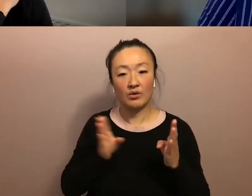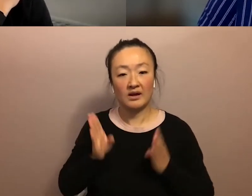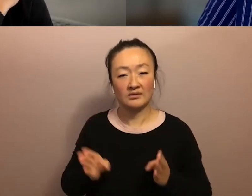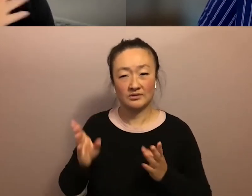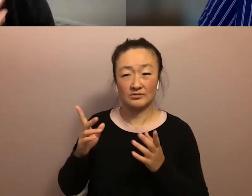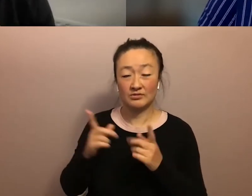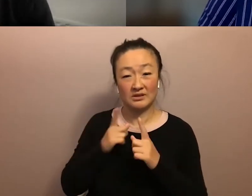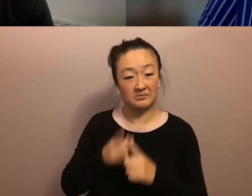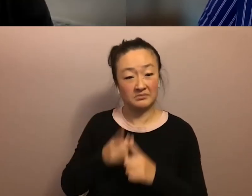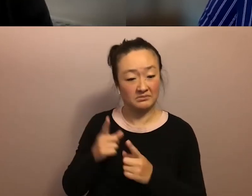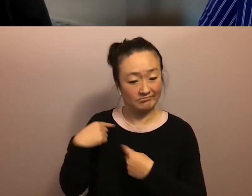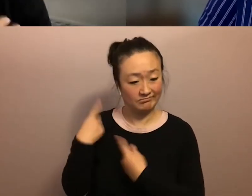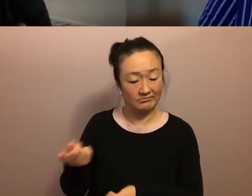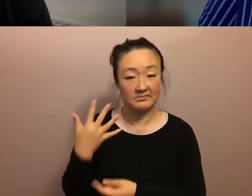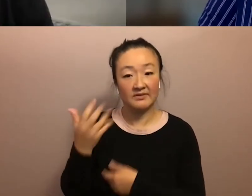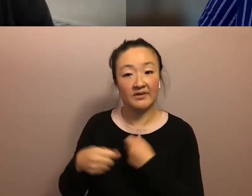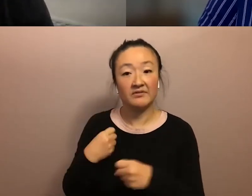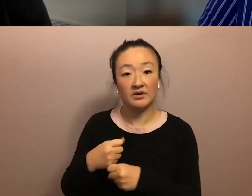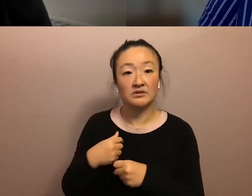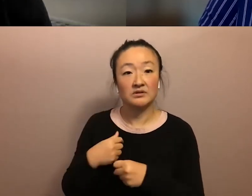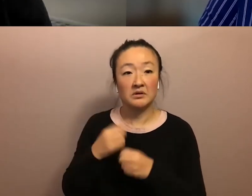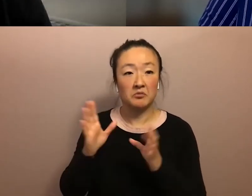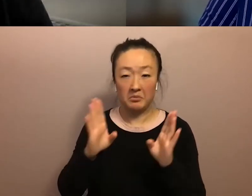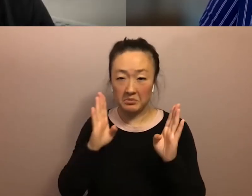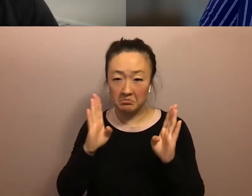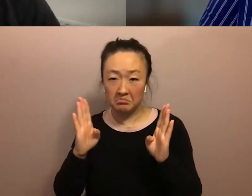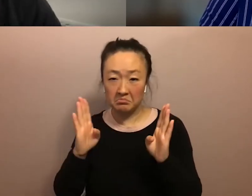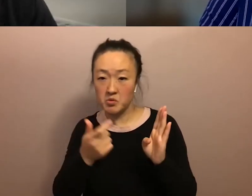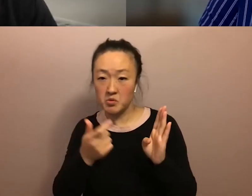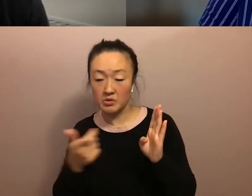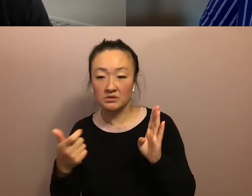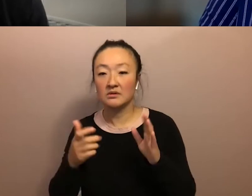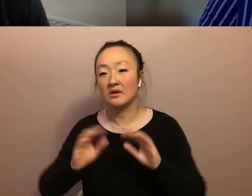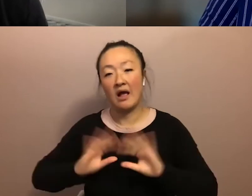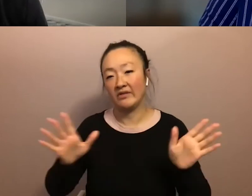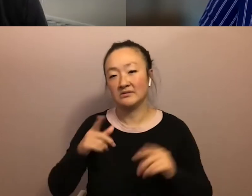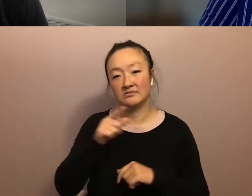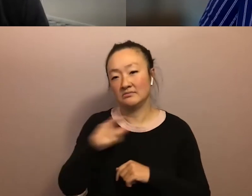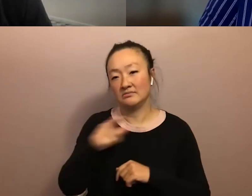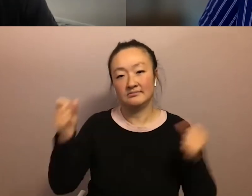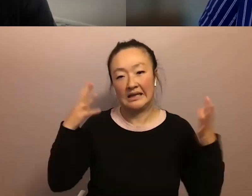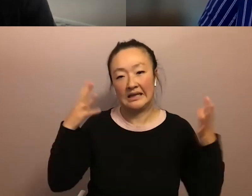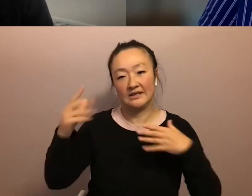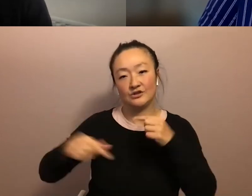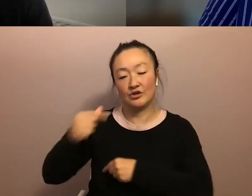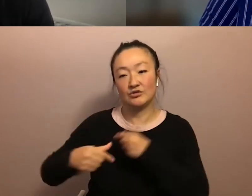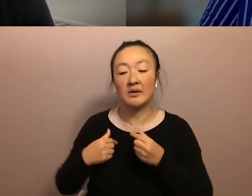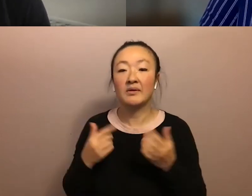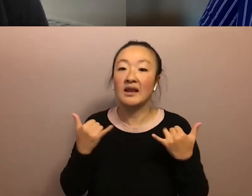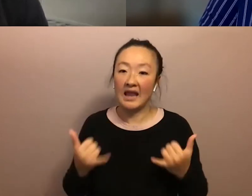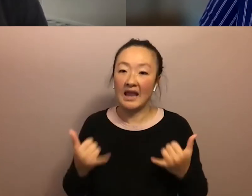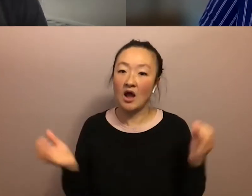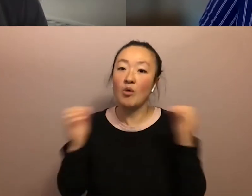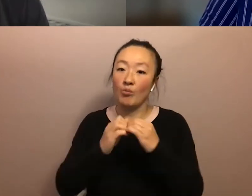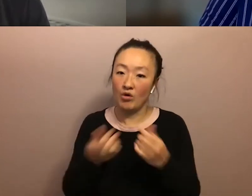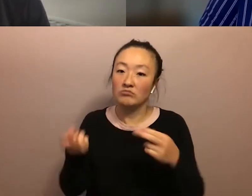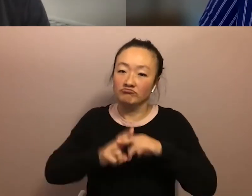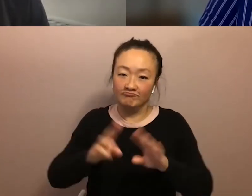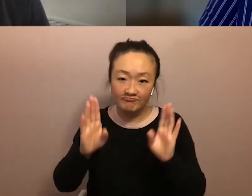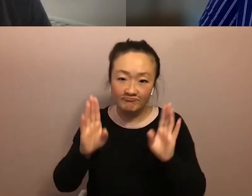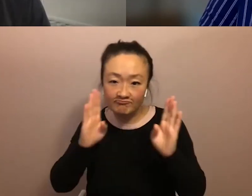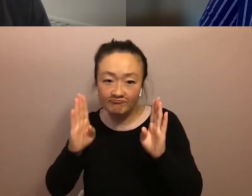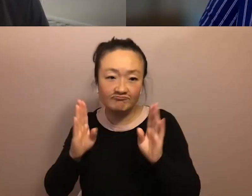you know, the last five years that I've been paying really close attention. Obviously they've been doing this for generations, but I've been paying closer attention. Um,